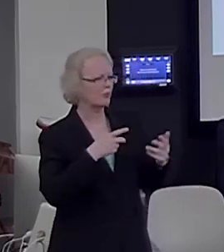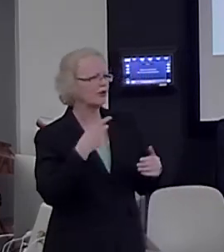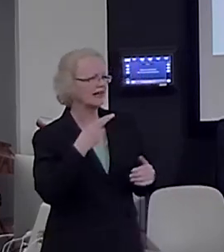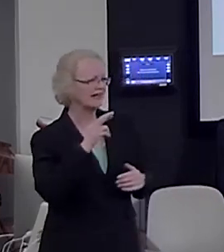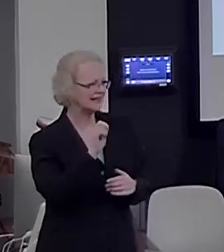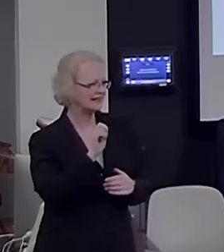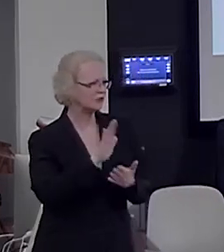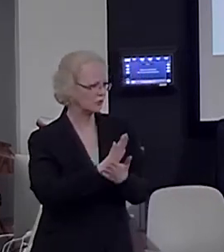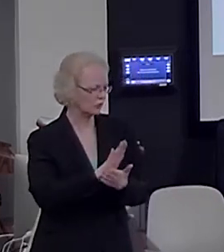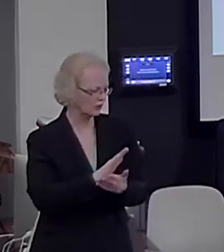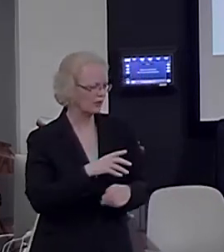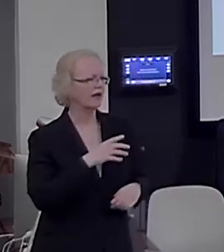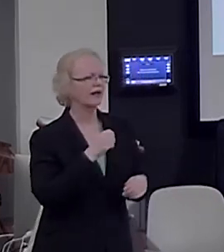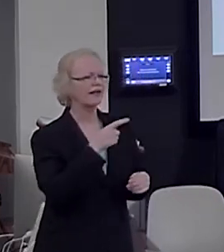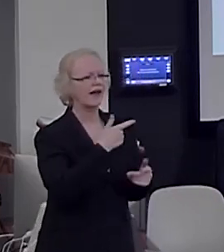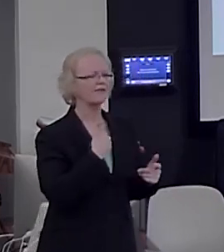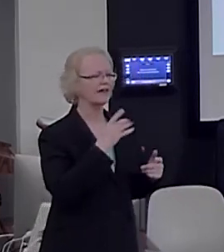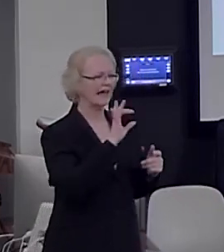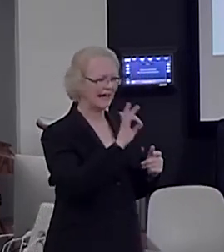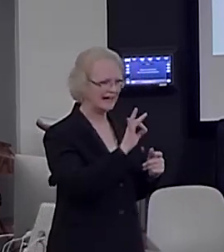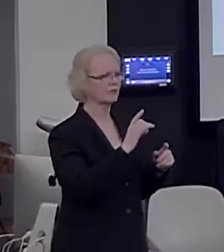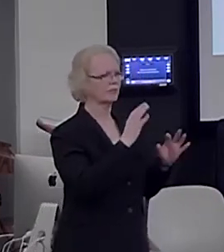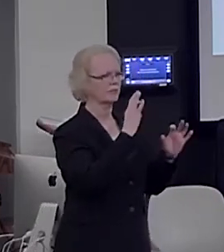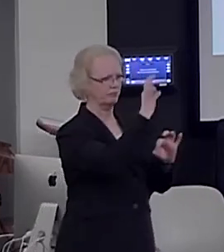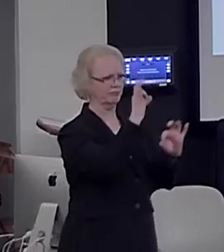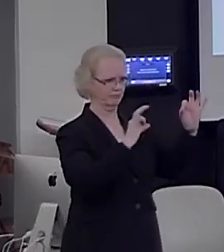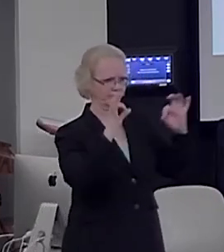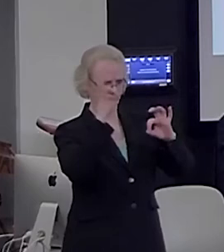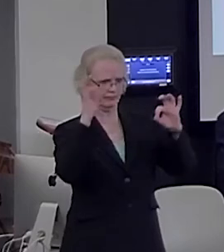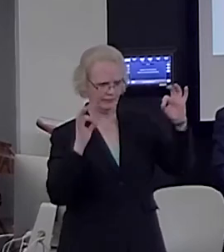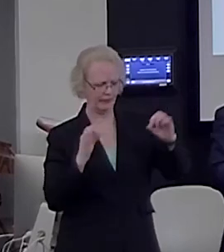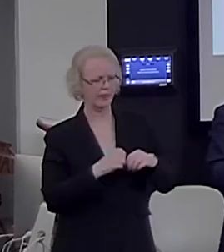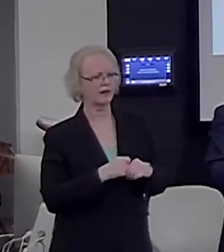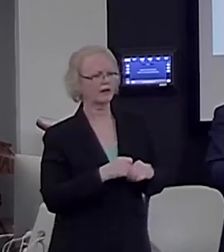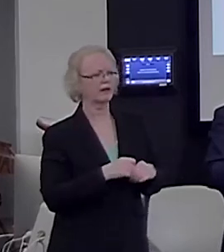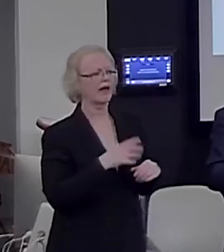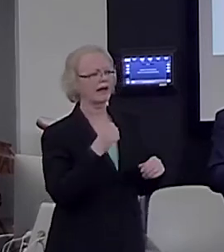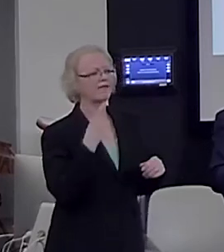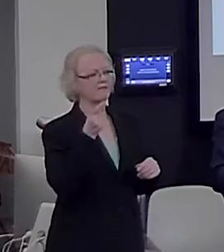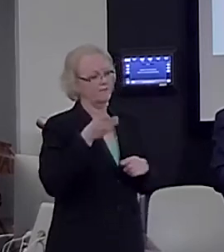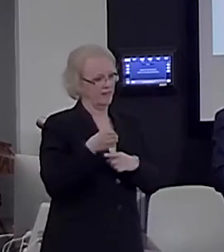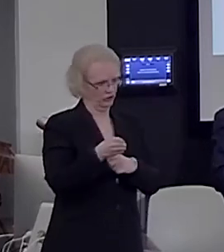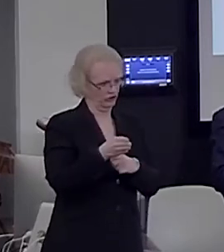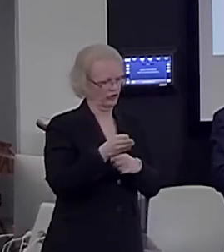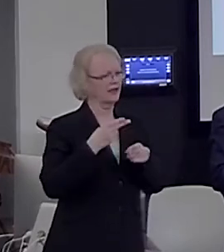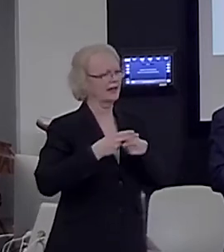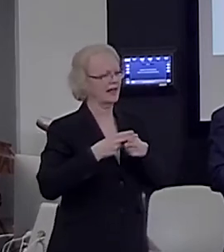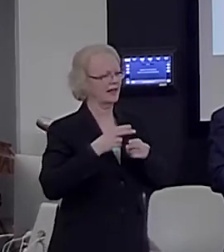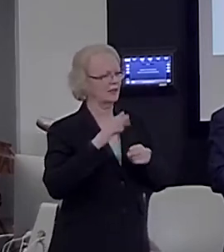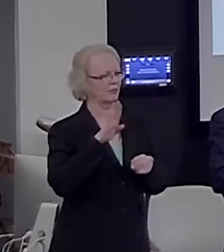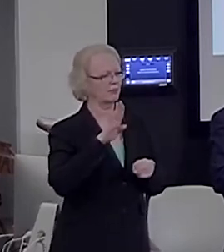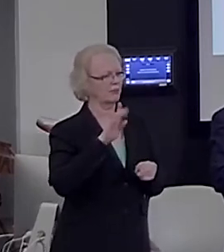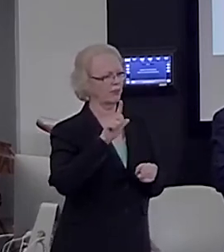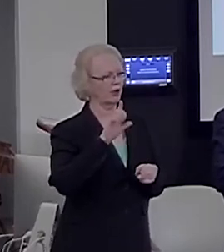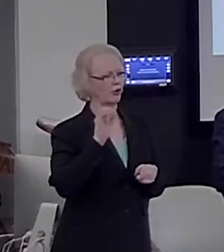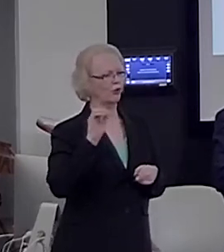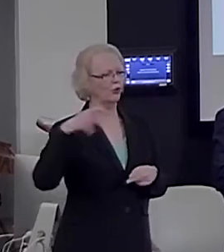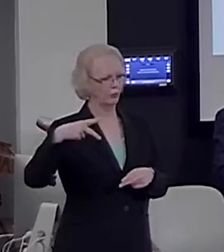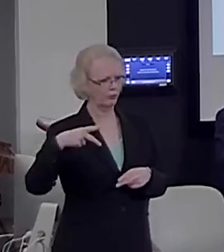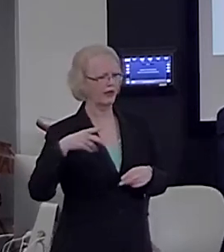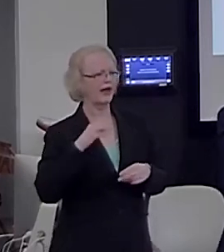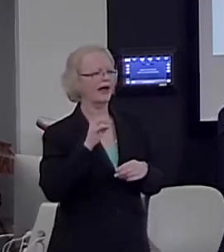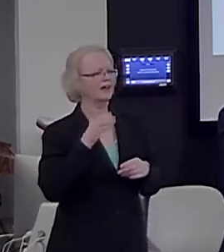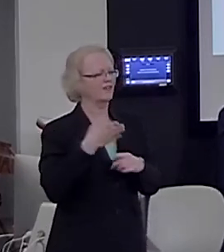okay, there are eight locations here and there is a little fish. His name is Bloop and he likes to hide.